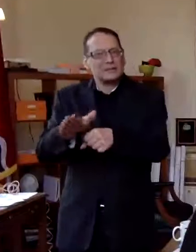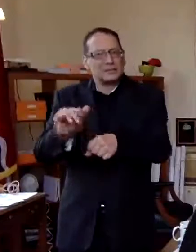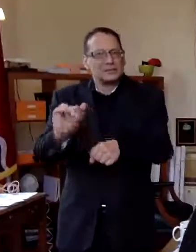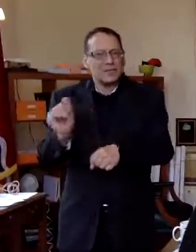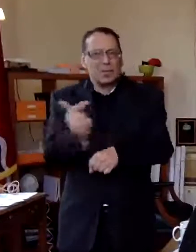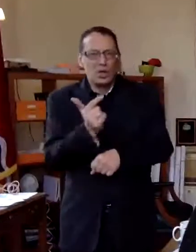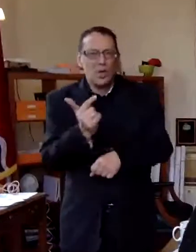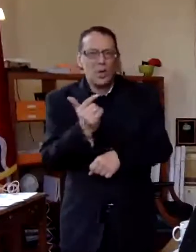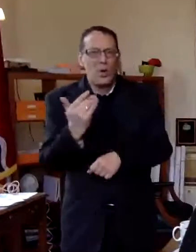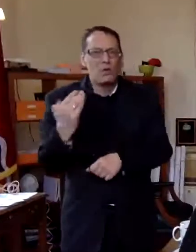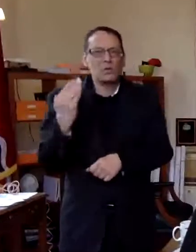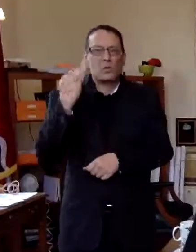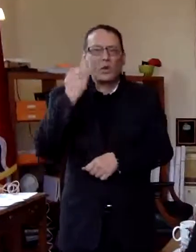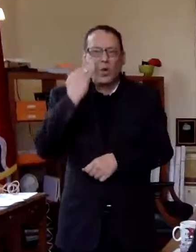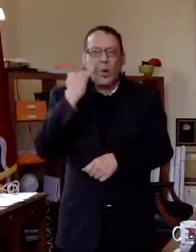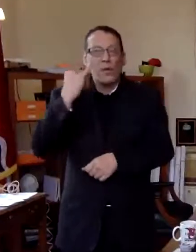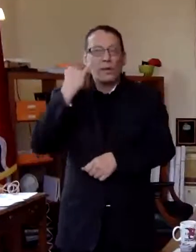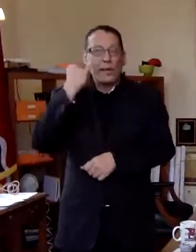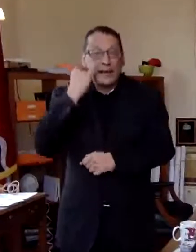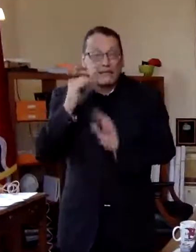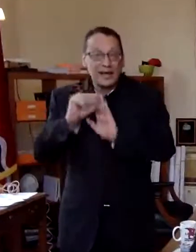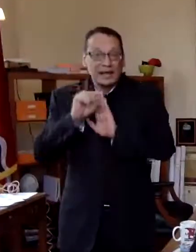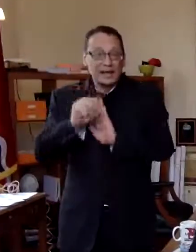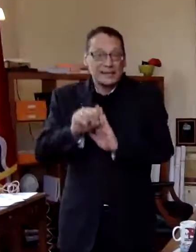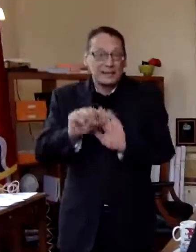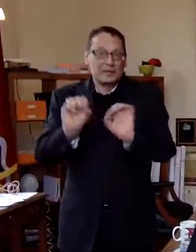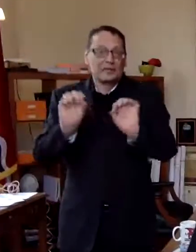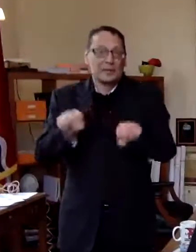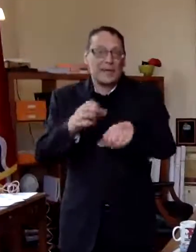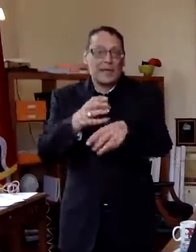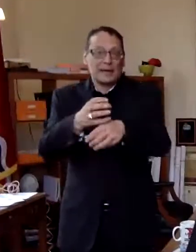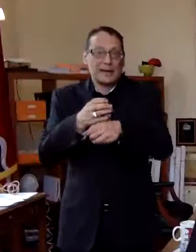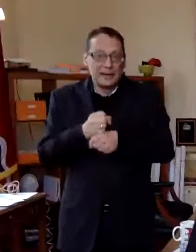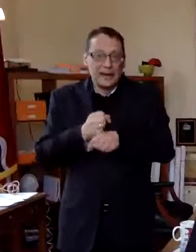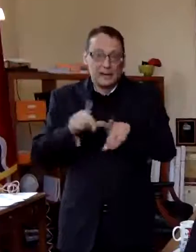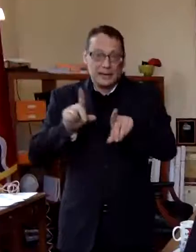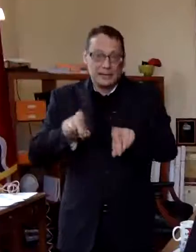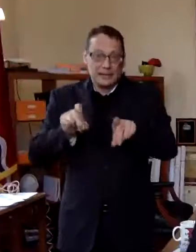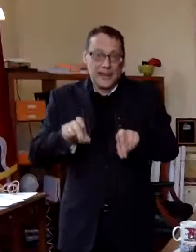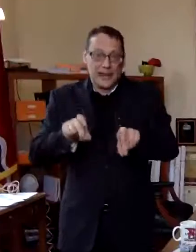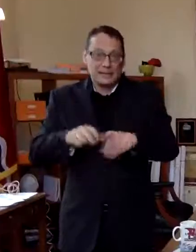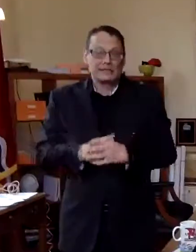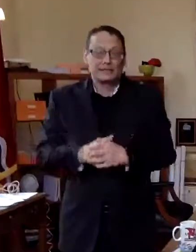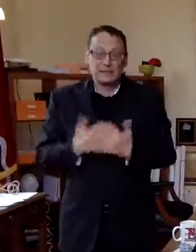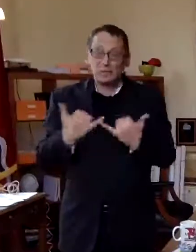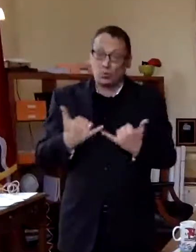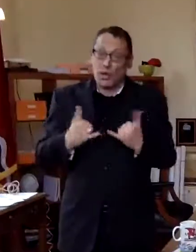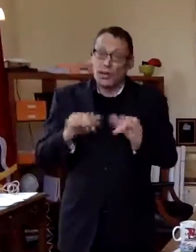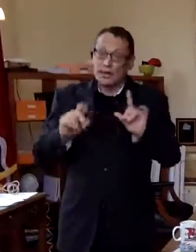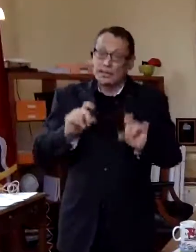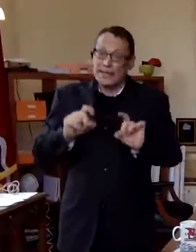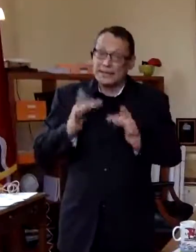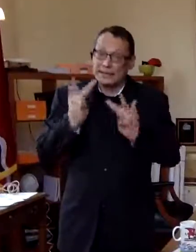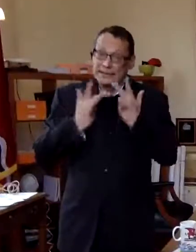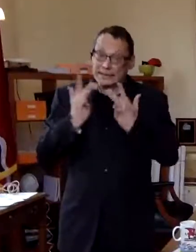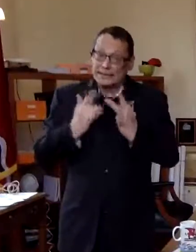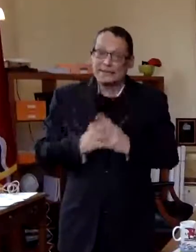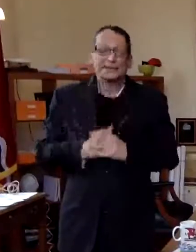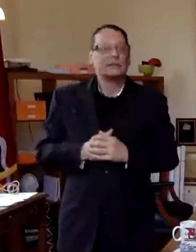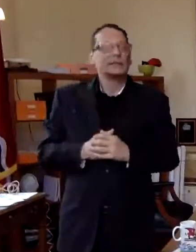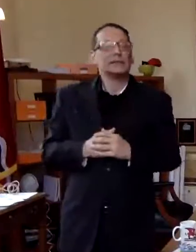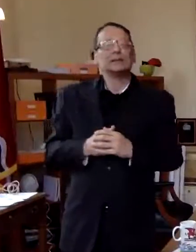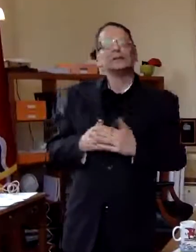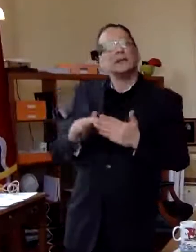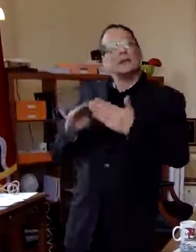that if we have some symptoms we're able to get the test and the tests are a bit rationed right now how's the city of st